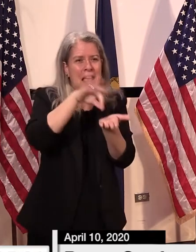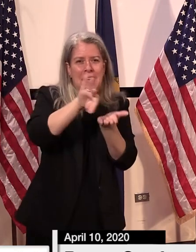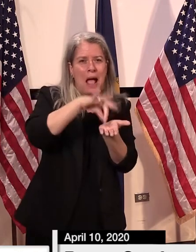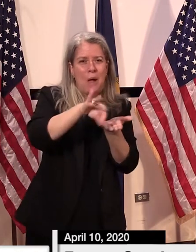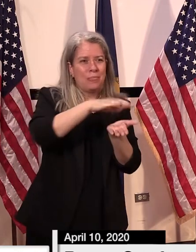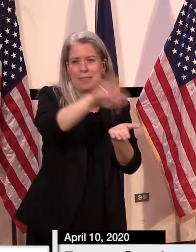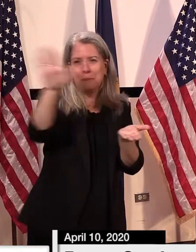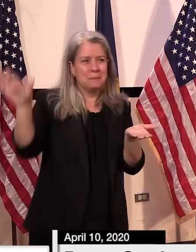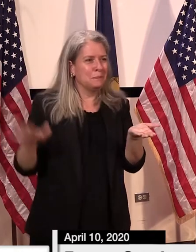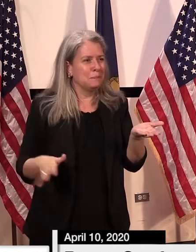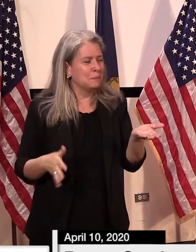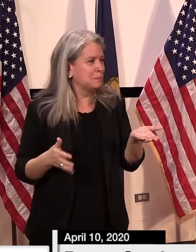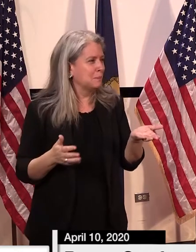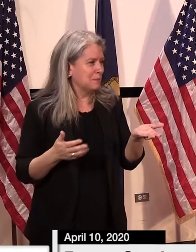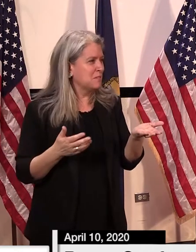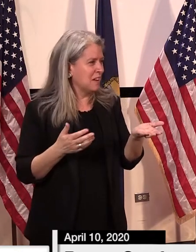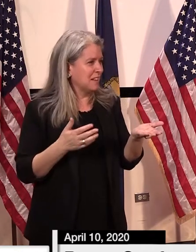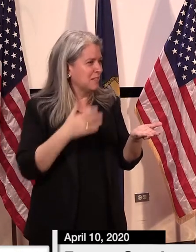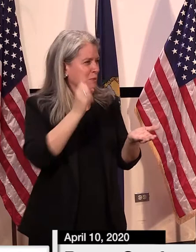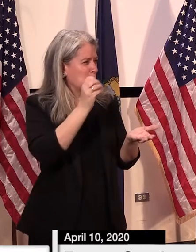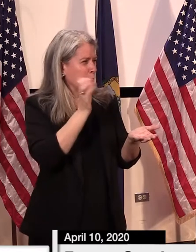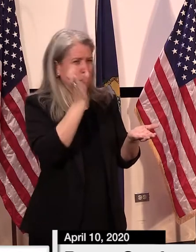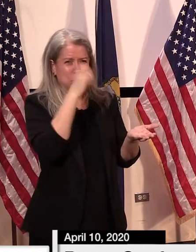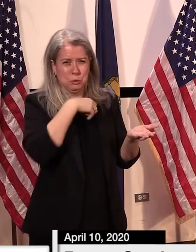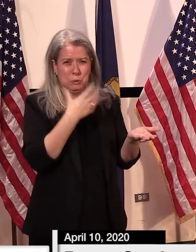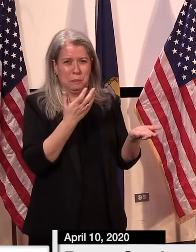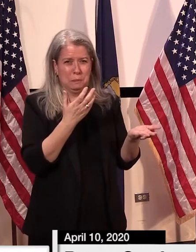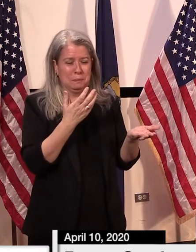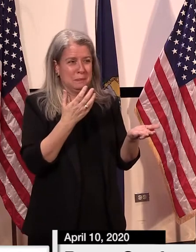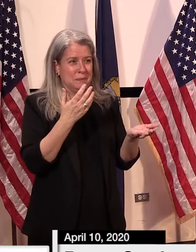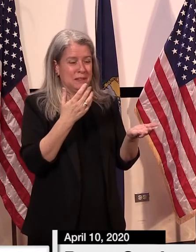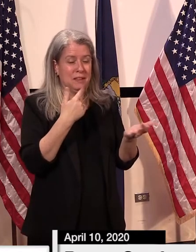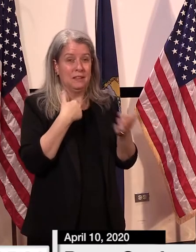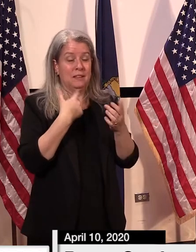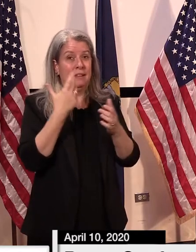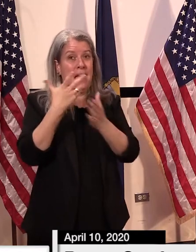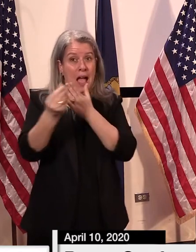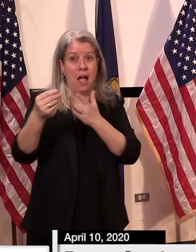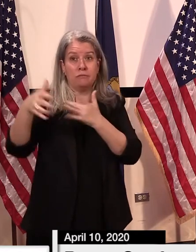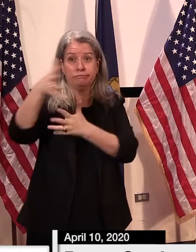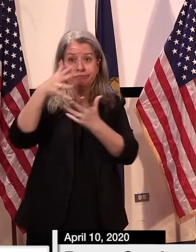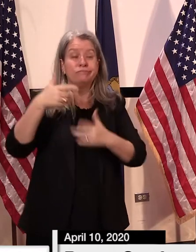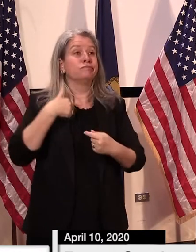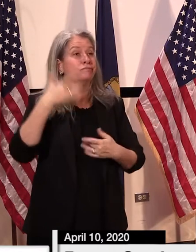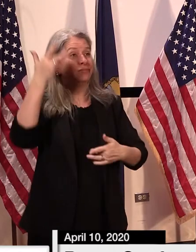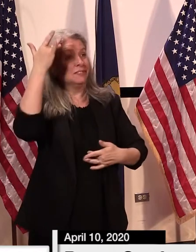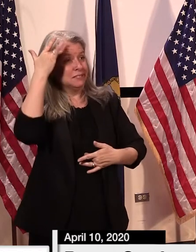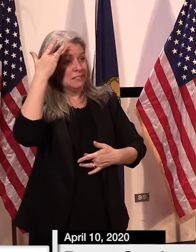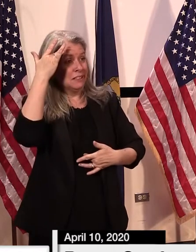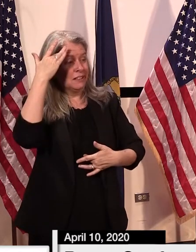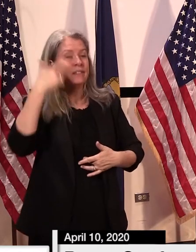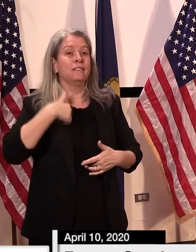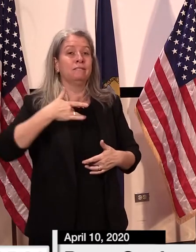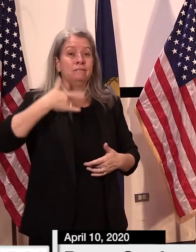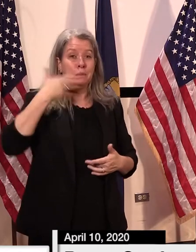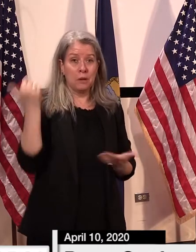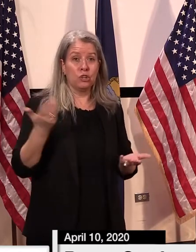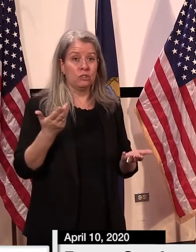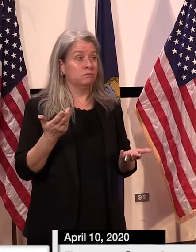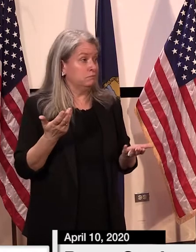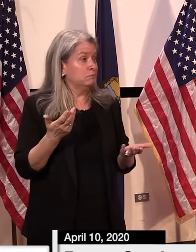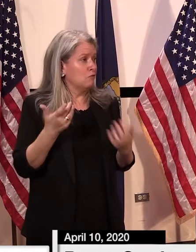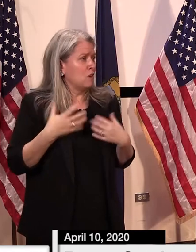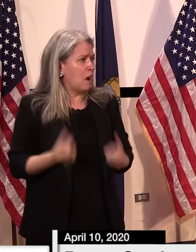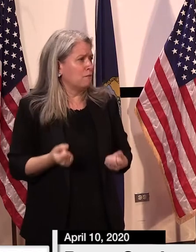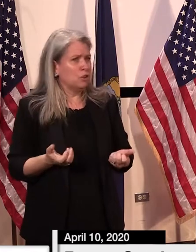we have to assume, unless we hear otherwise, that they have recovered. For people who